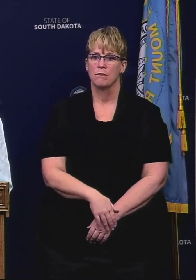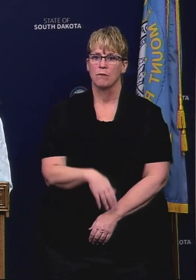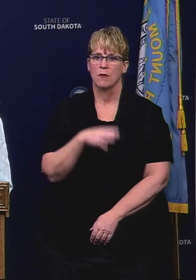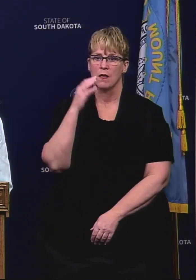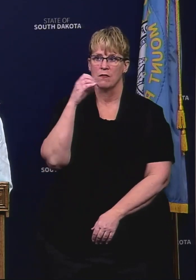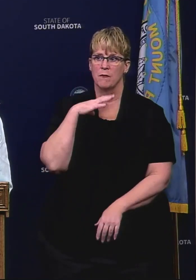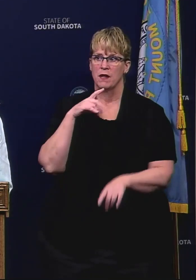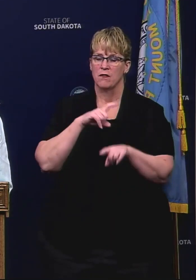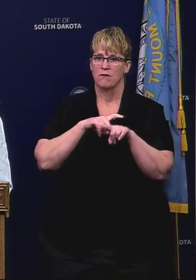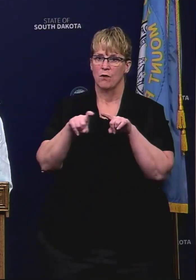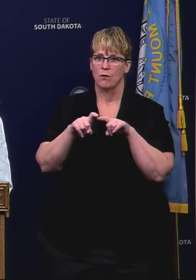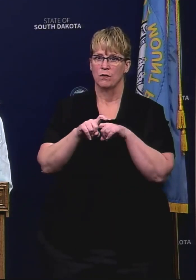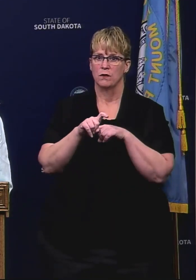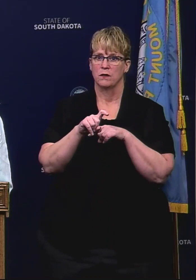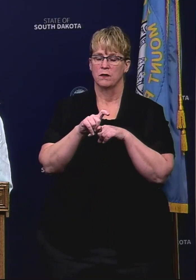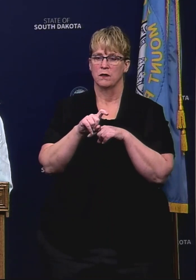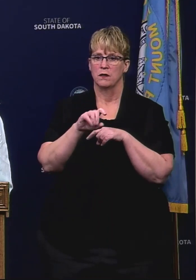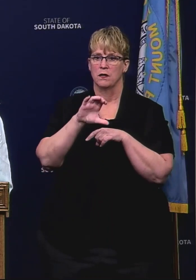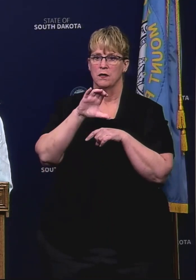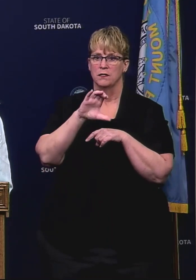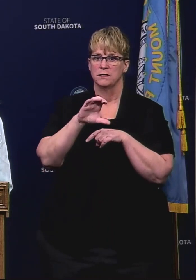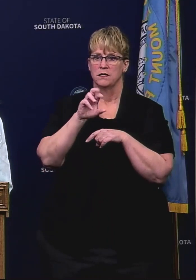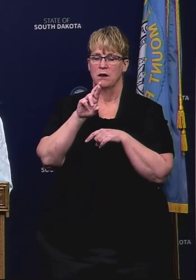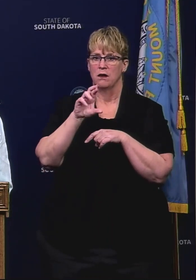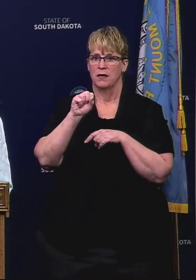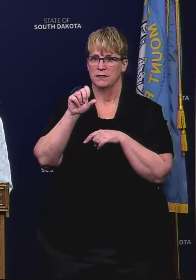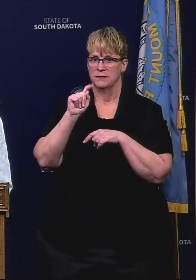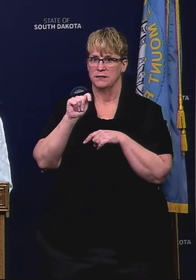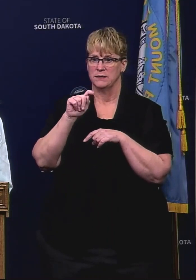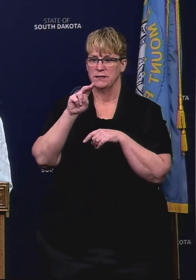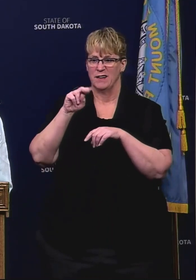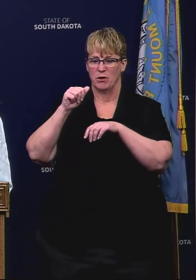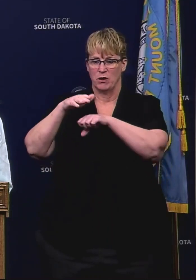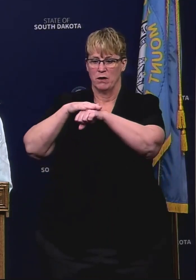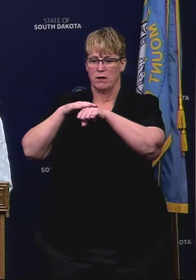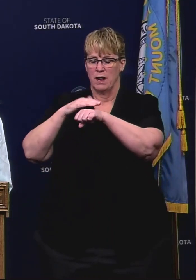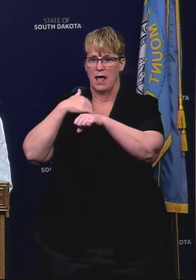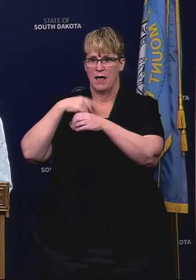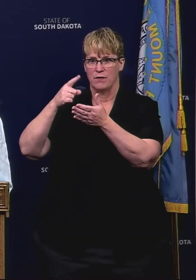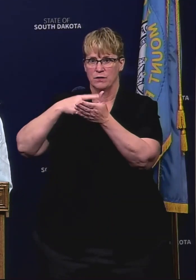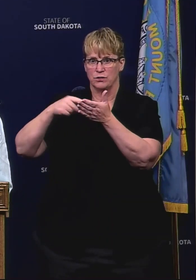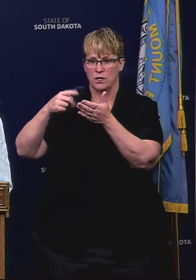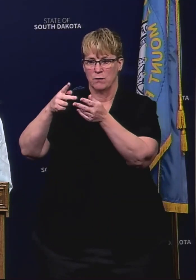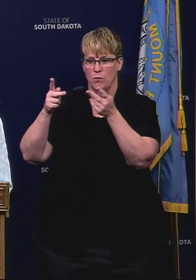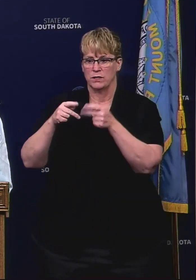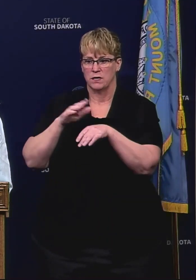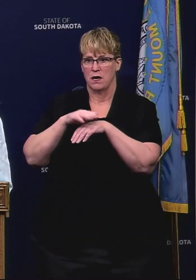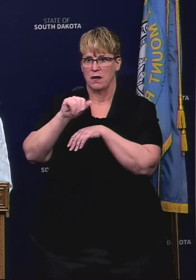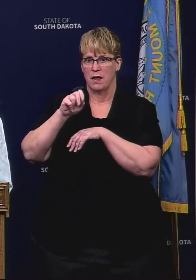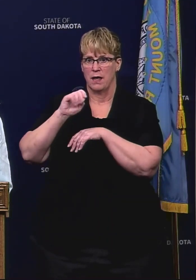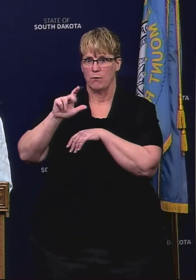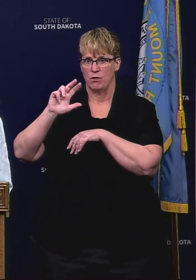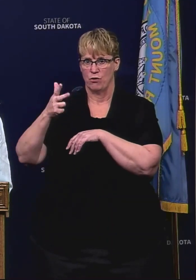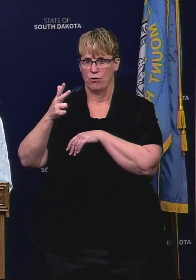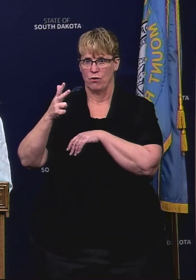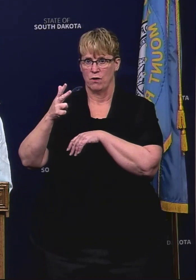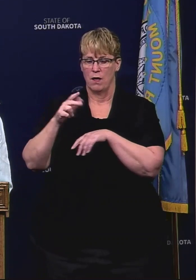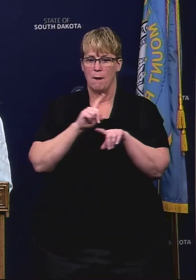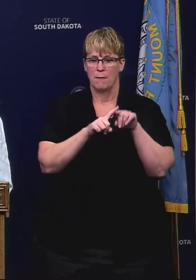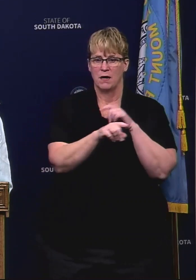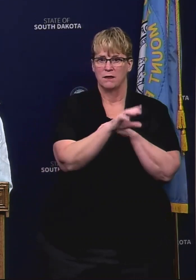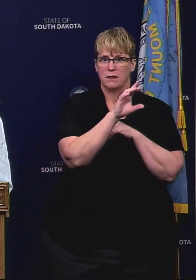So the Cheyenne River Sioux Tribe started putting up their checkpoints on April 3rd and the memorandum put out by the